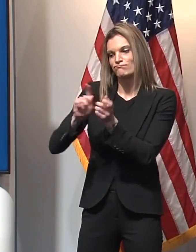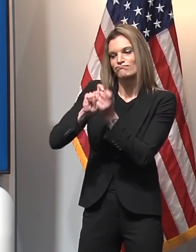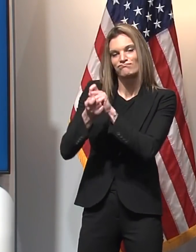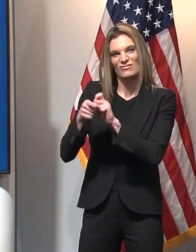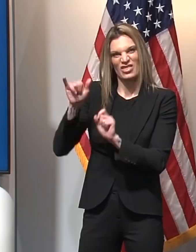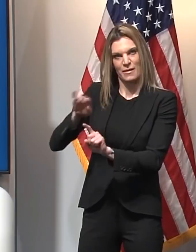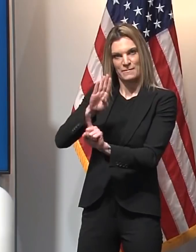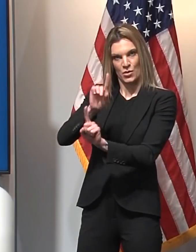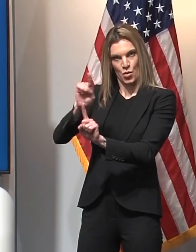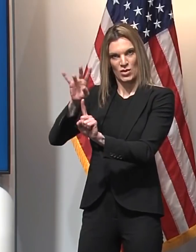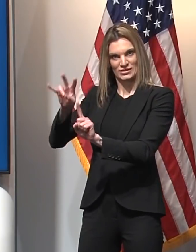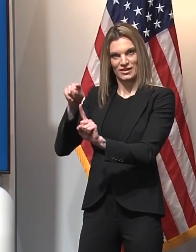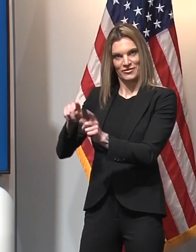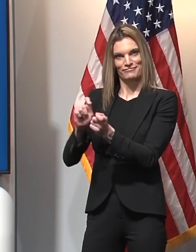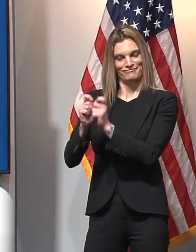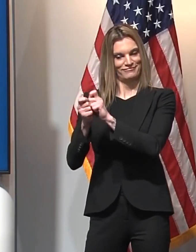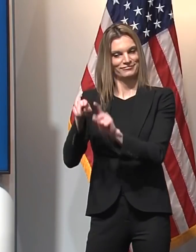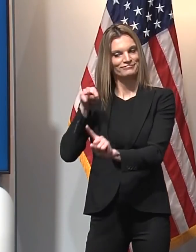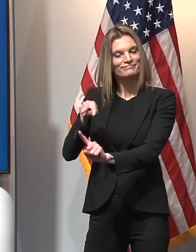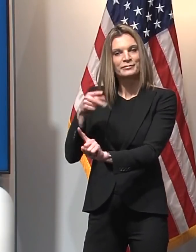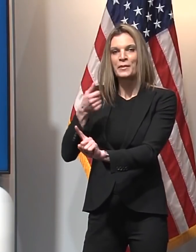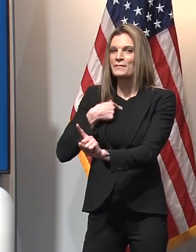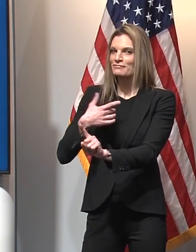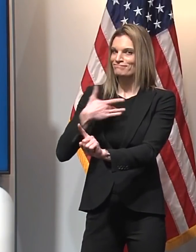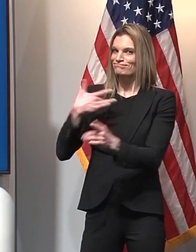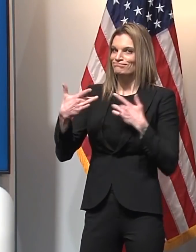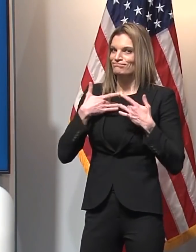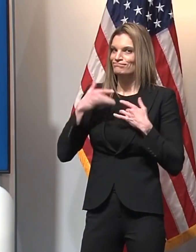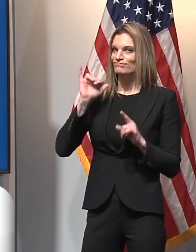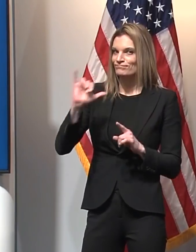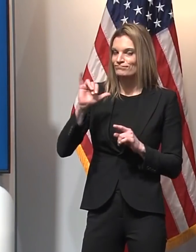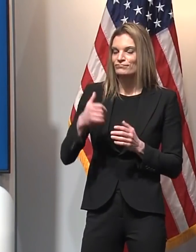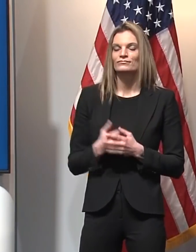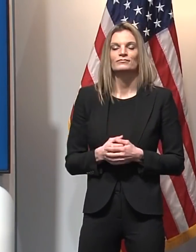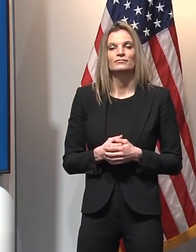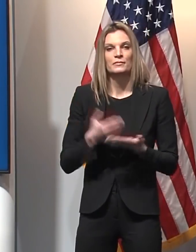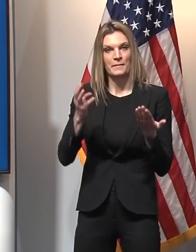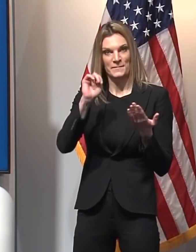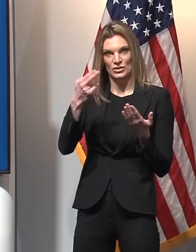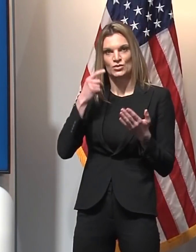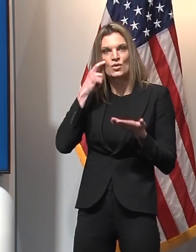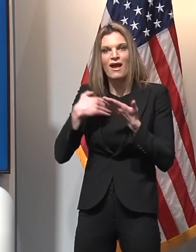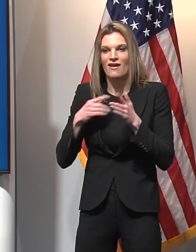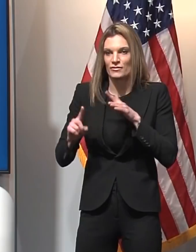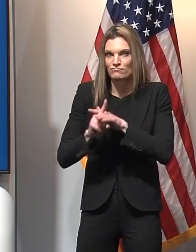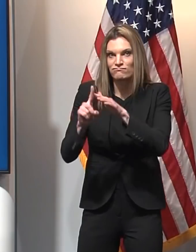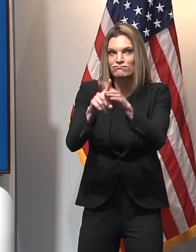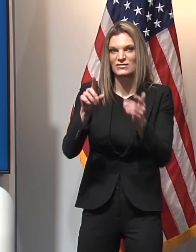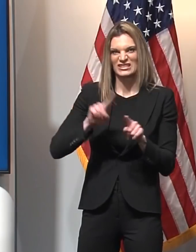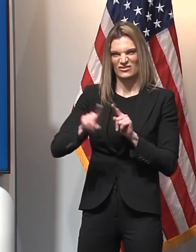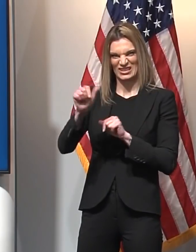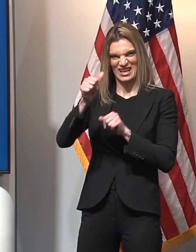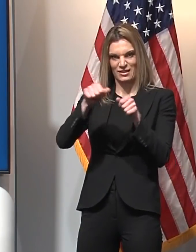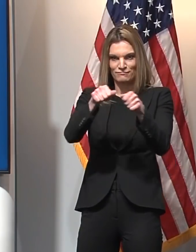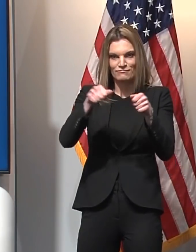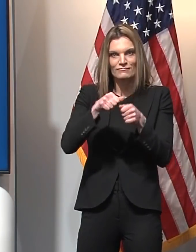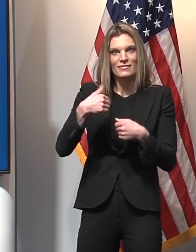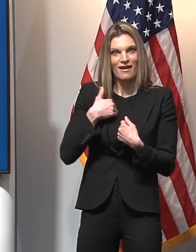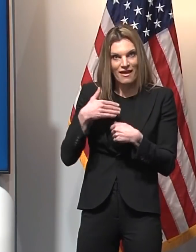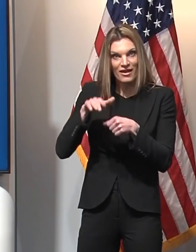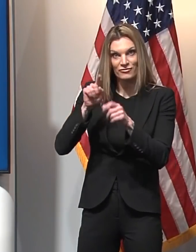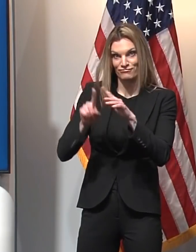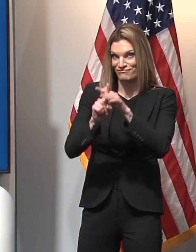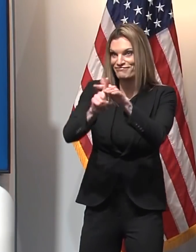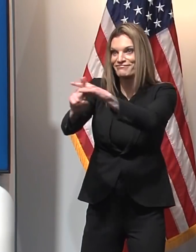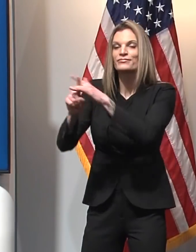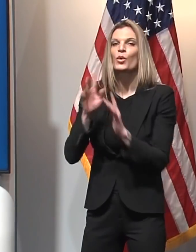We now know of 45 cases of the variant identified in Michigan across 10 counties, and there will be